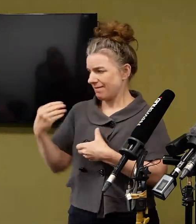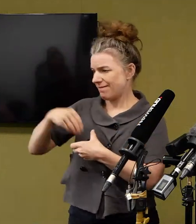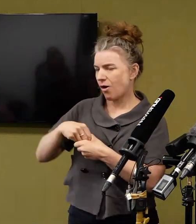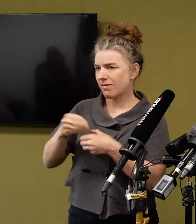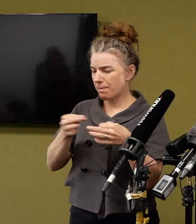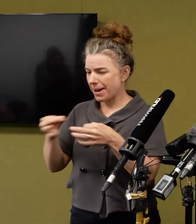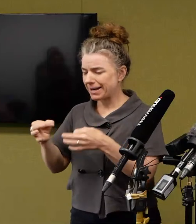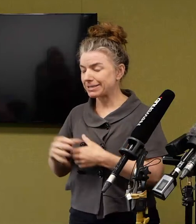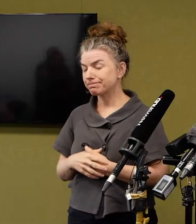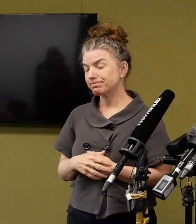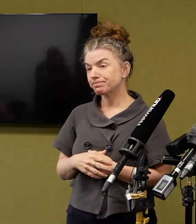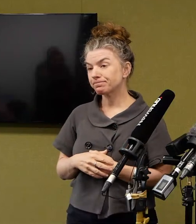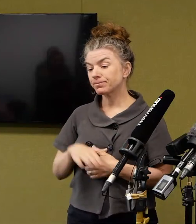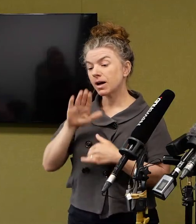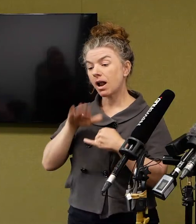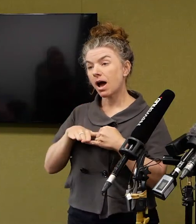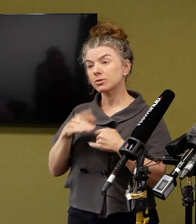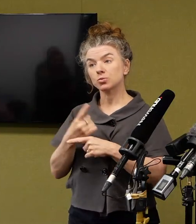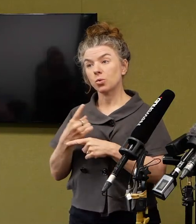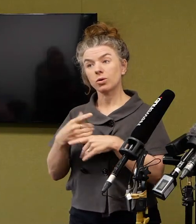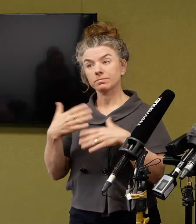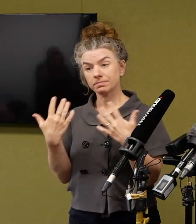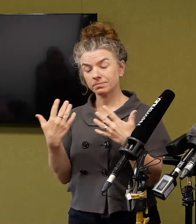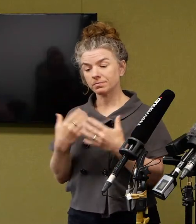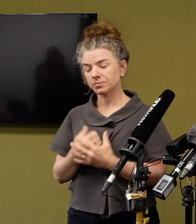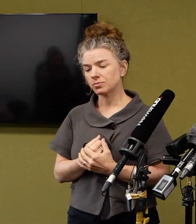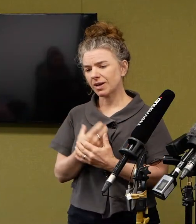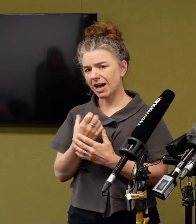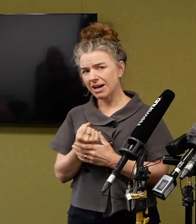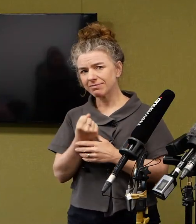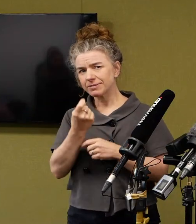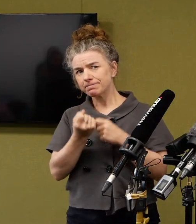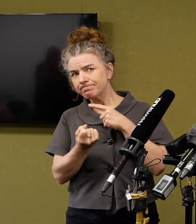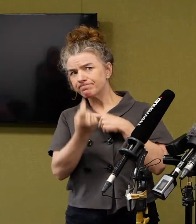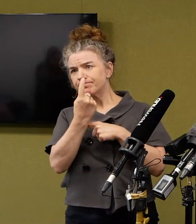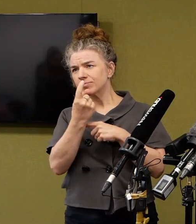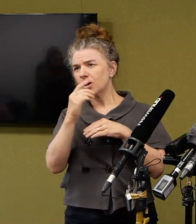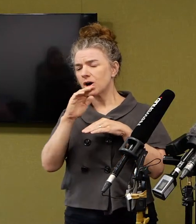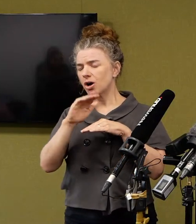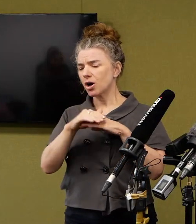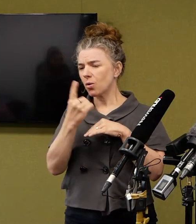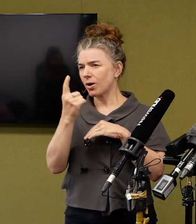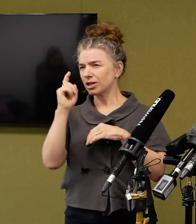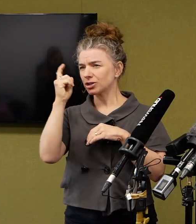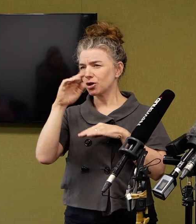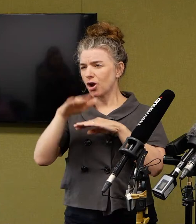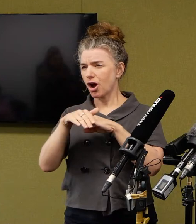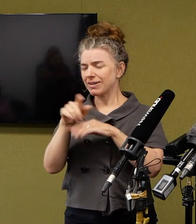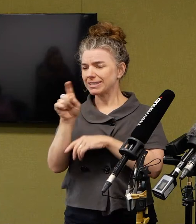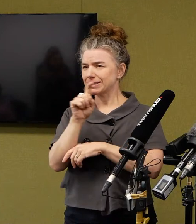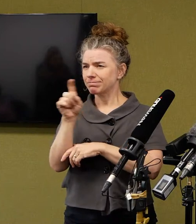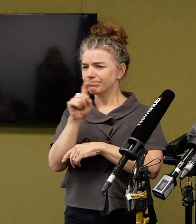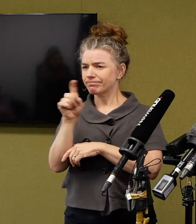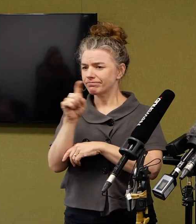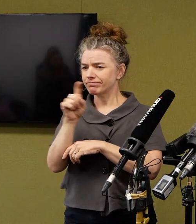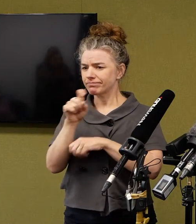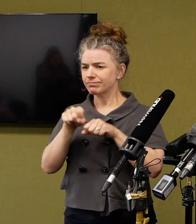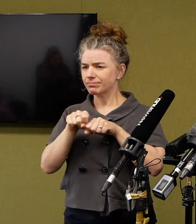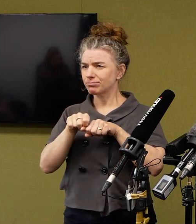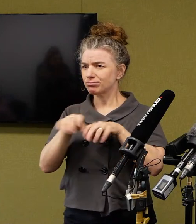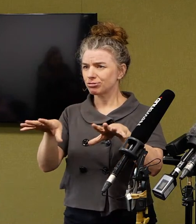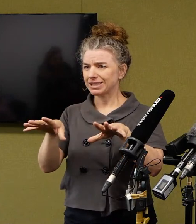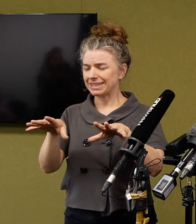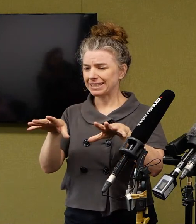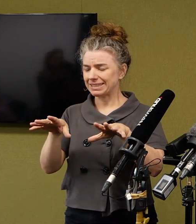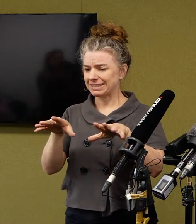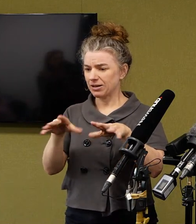My final comment relates to an emerging story around concern around aerosol spread of novel coronavirus.